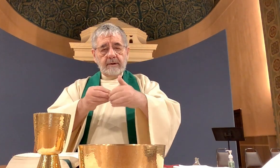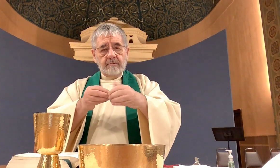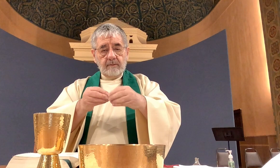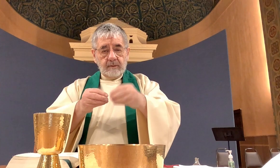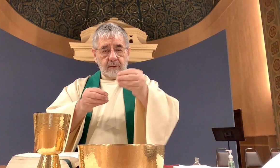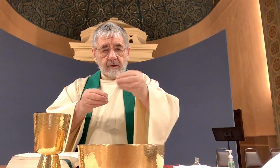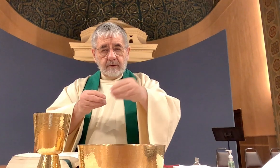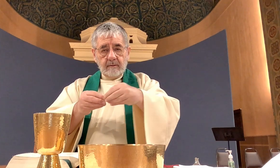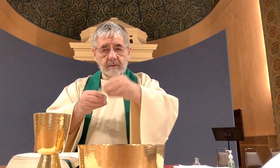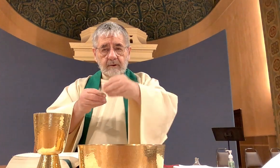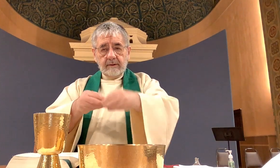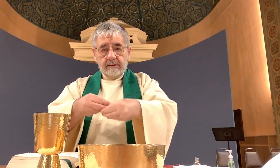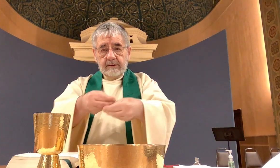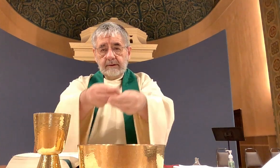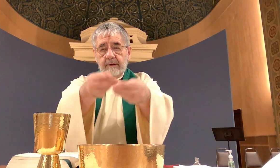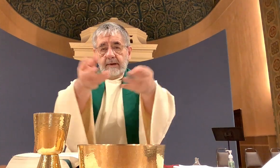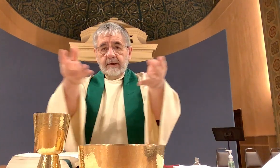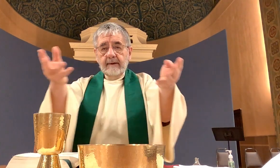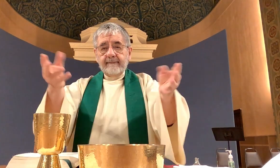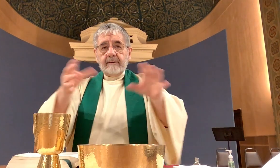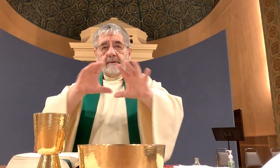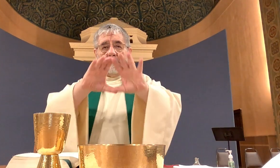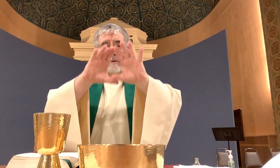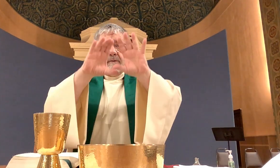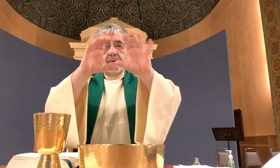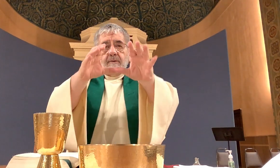and gave it to his disciples saying